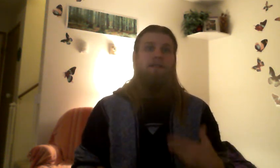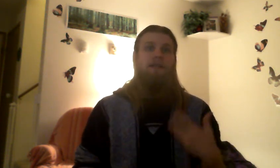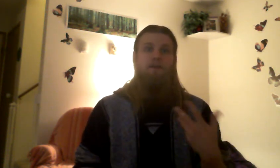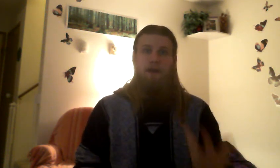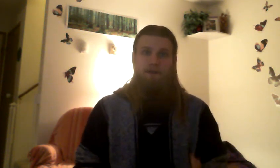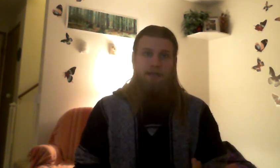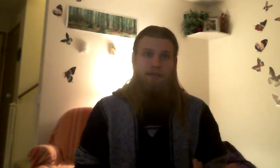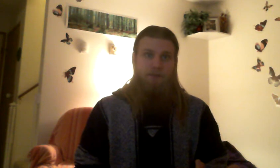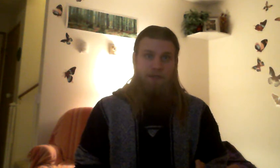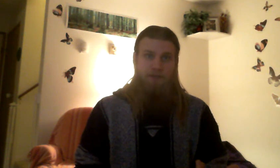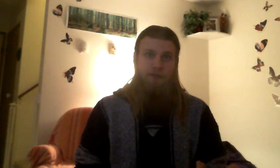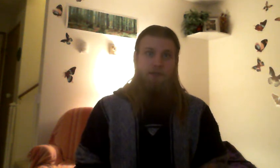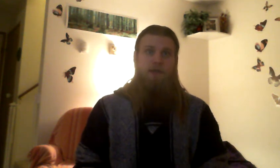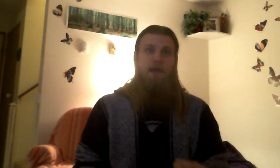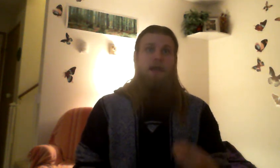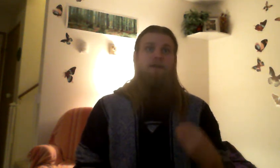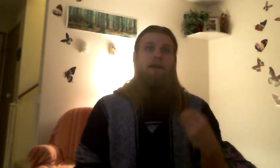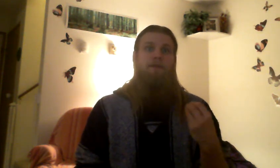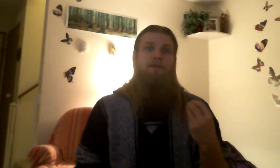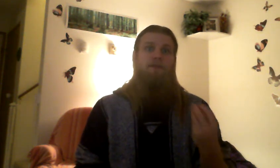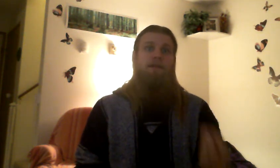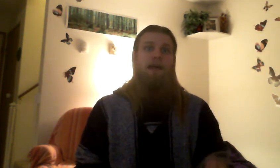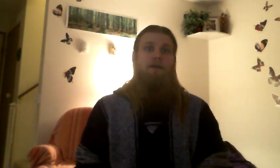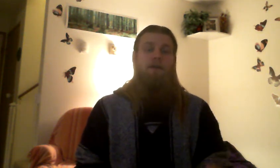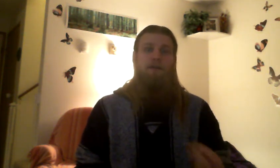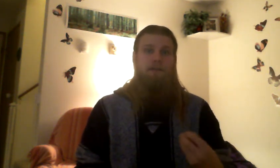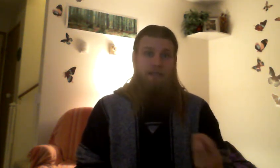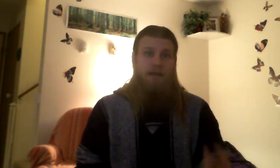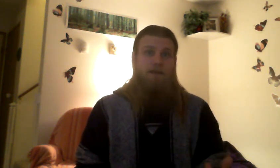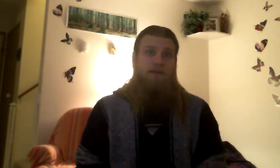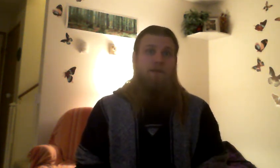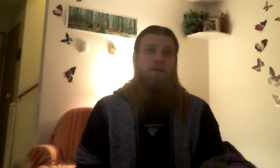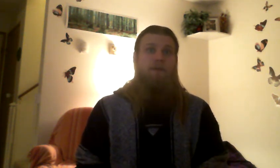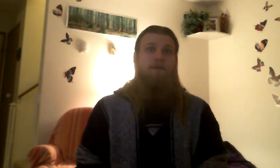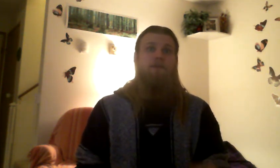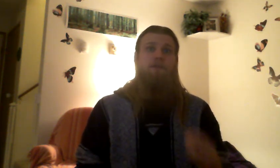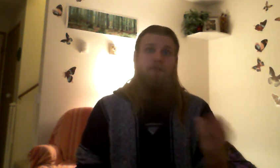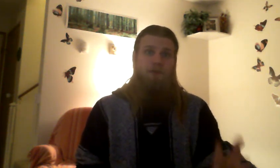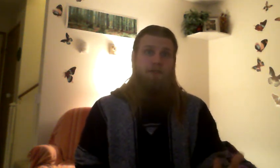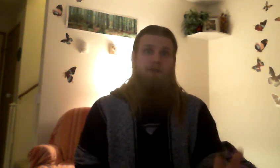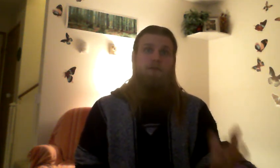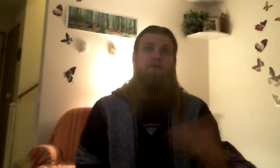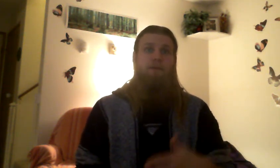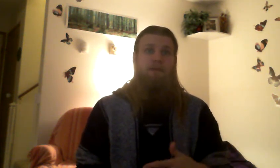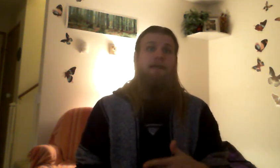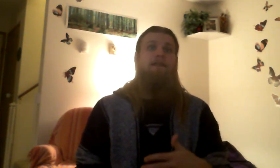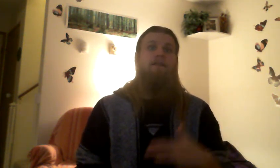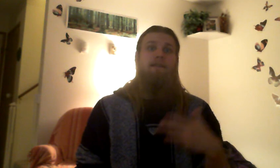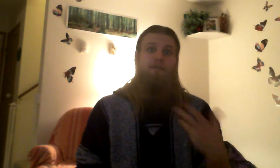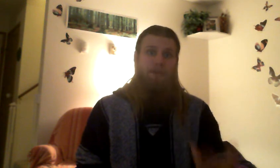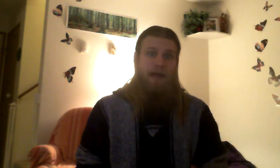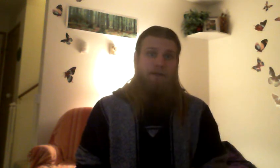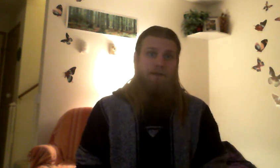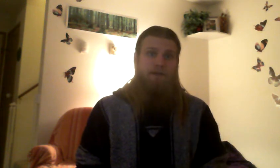is that you understand the principle and are able to allow or to get your family members or those close to you to replicate the different patterns